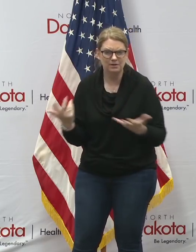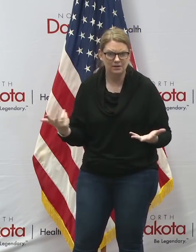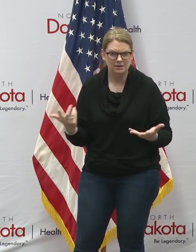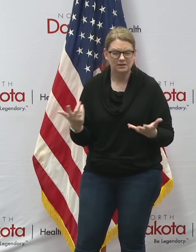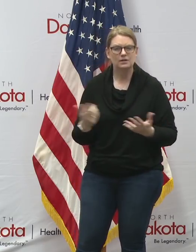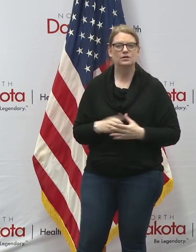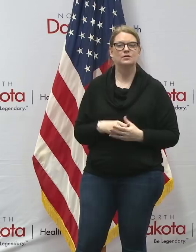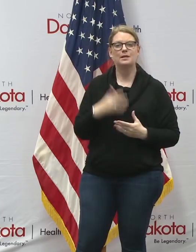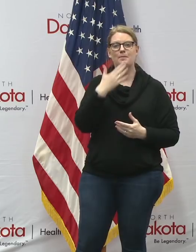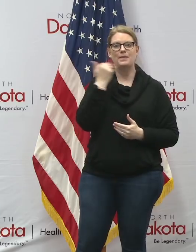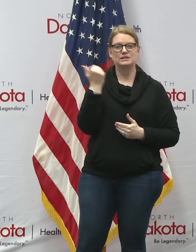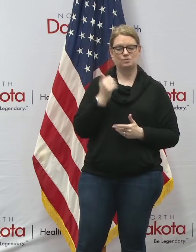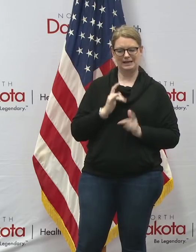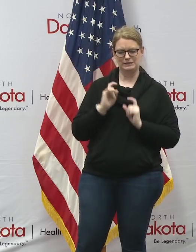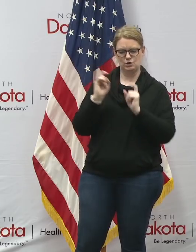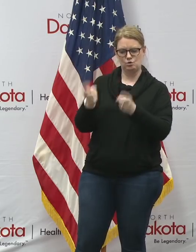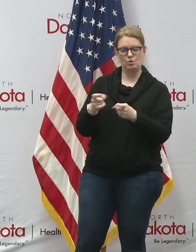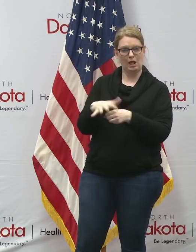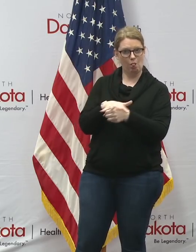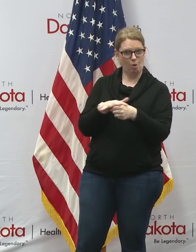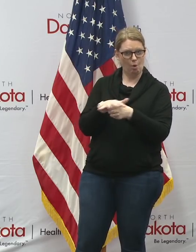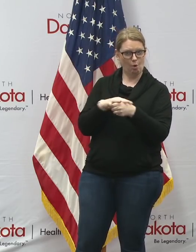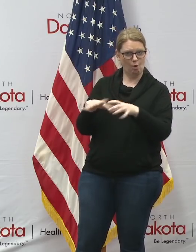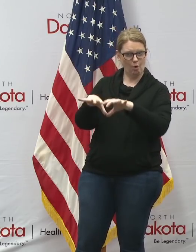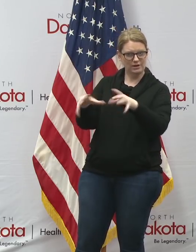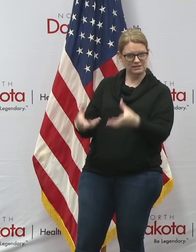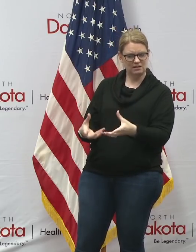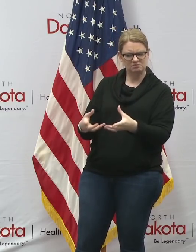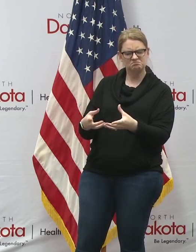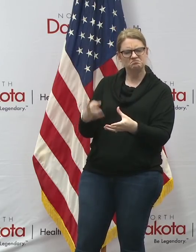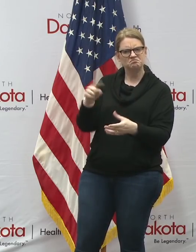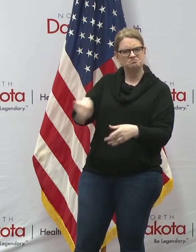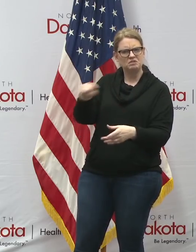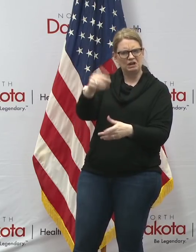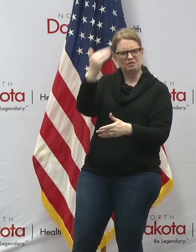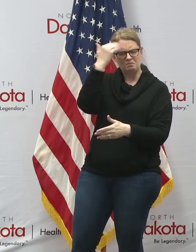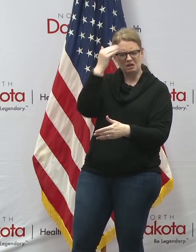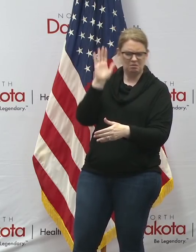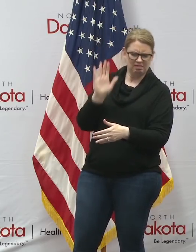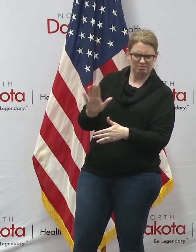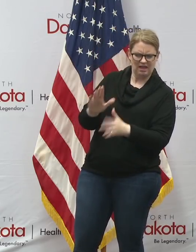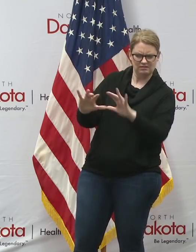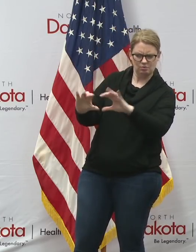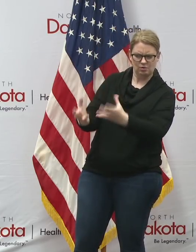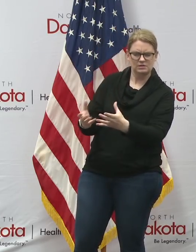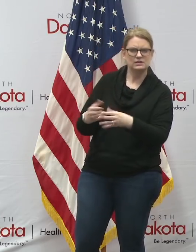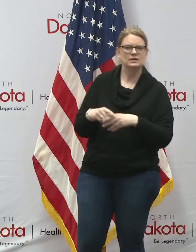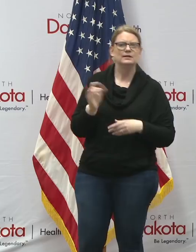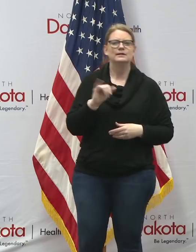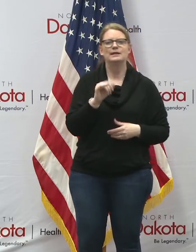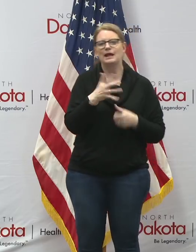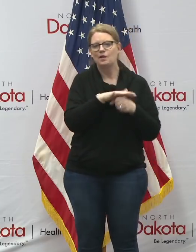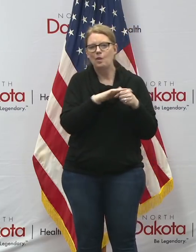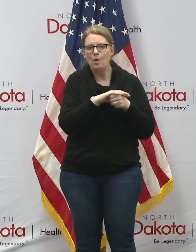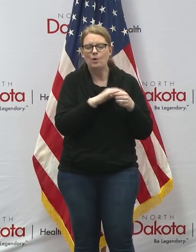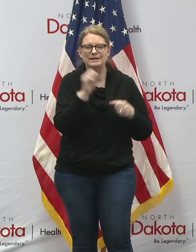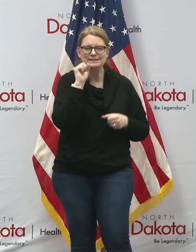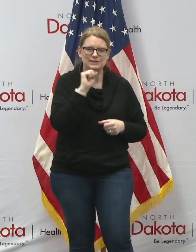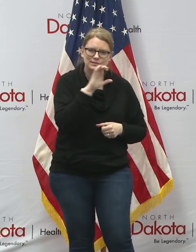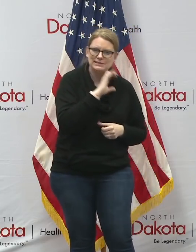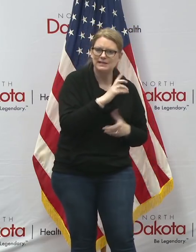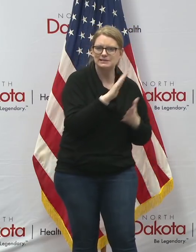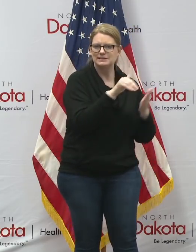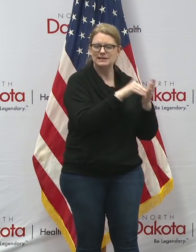way to do that of course is to donate to some local organization that you're already familiar with for example whether it's a local senior citizen